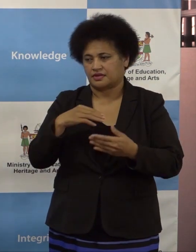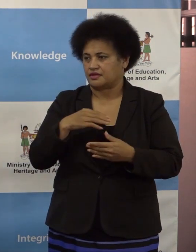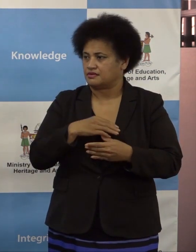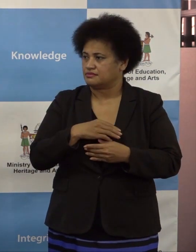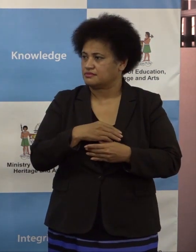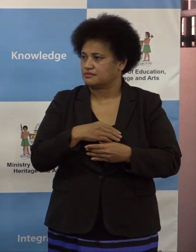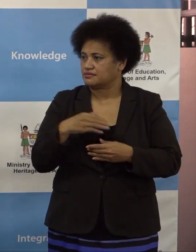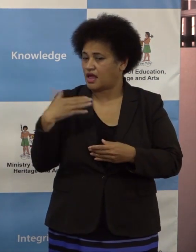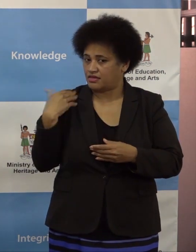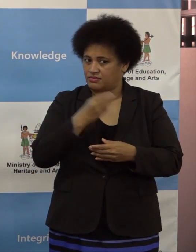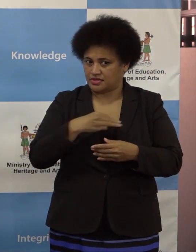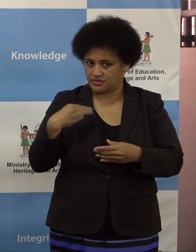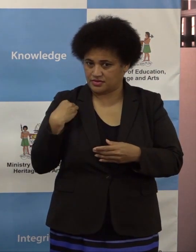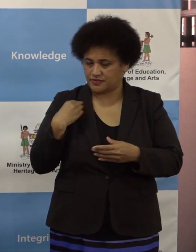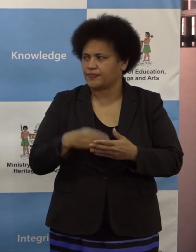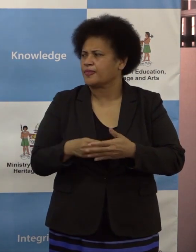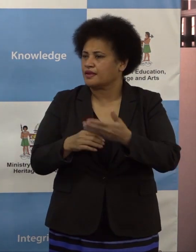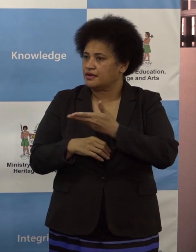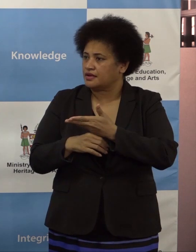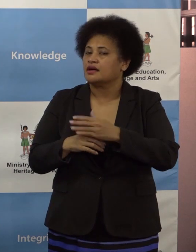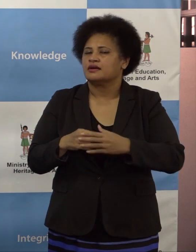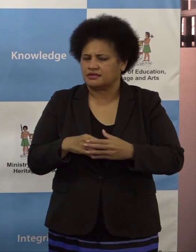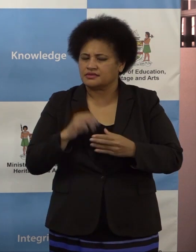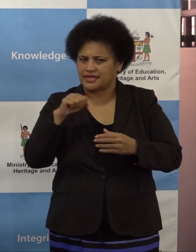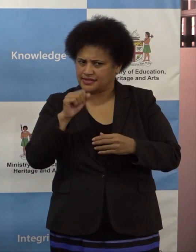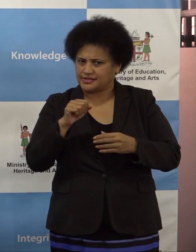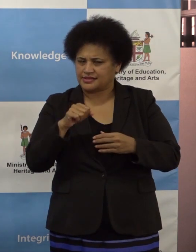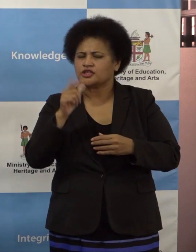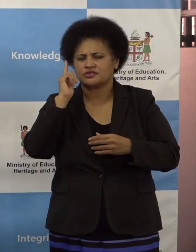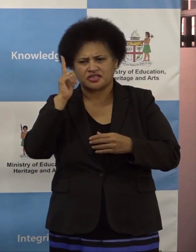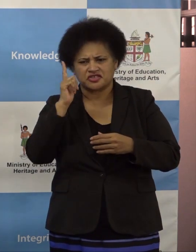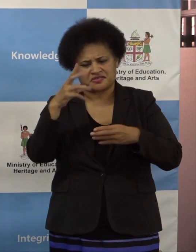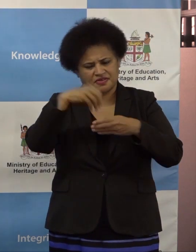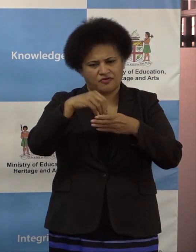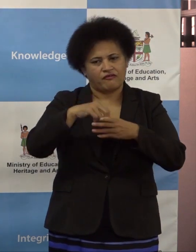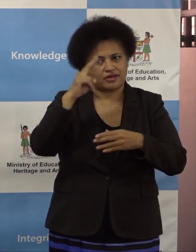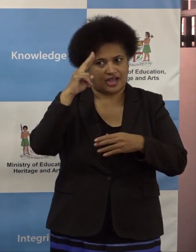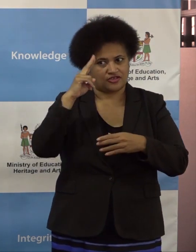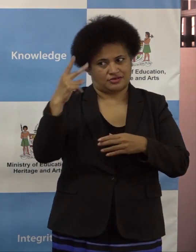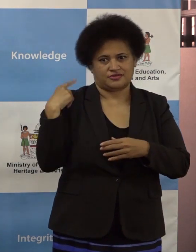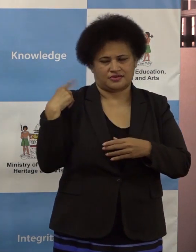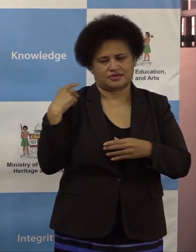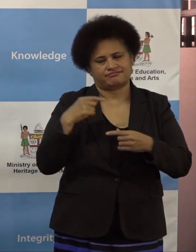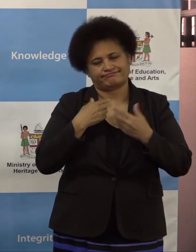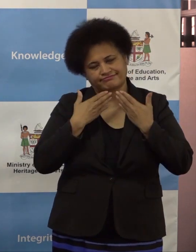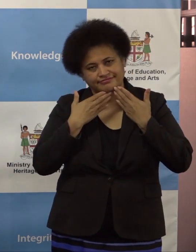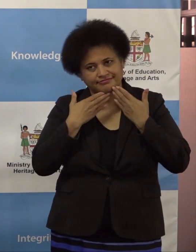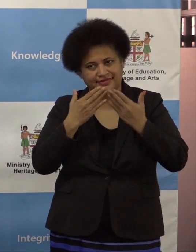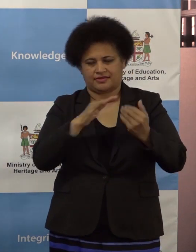I mean, teachers have been involved in national duties and I thank them most sincerely for their assistance.